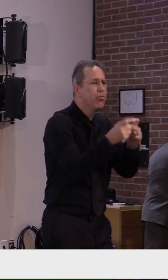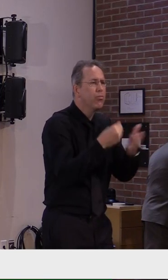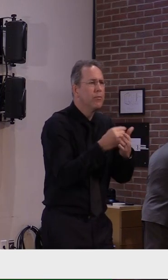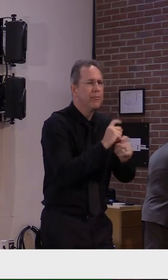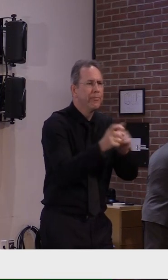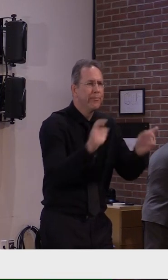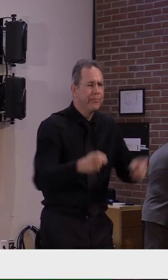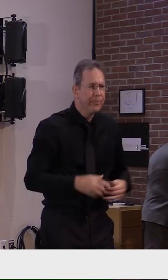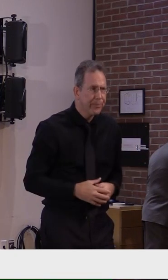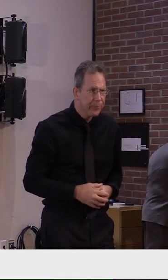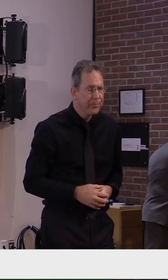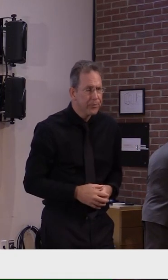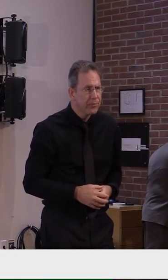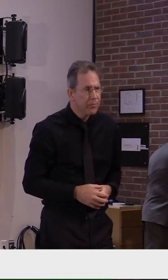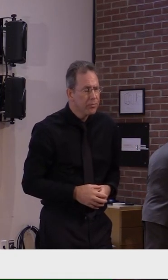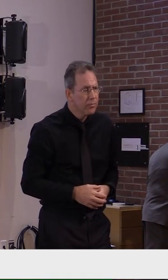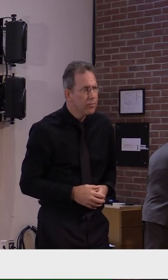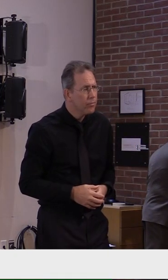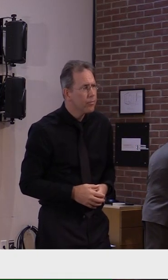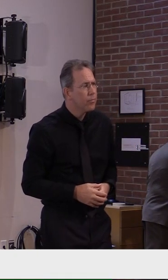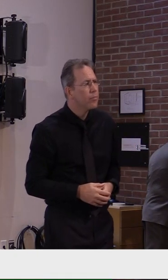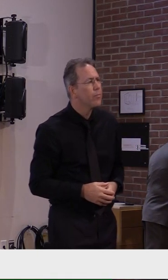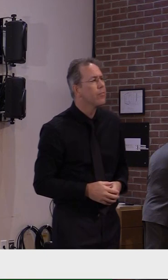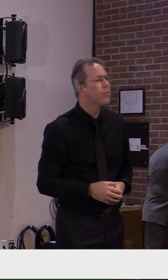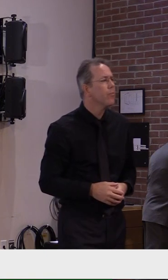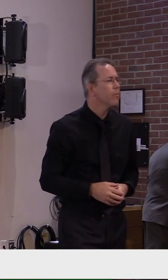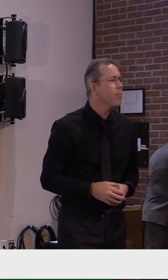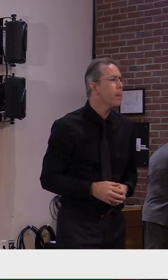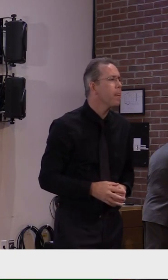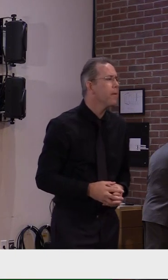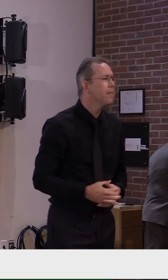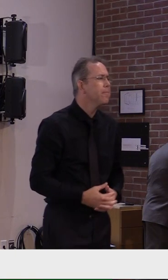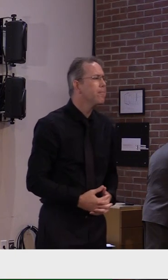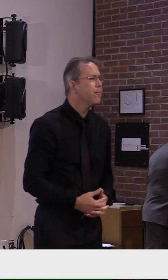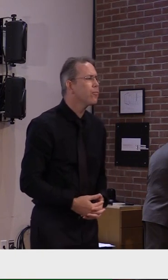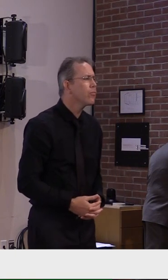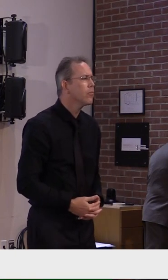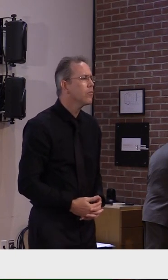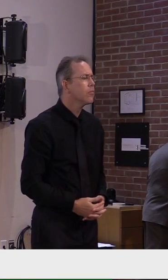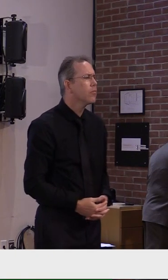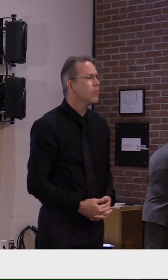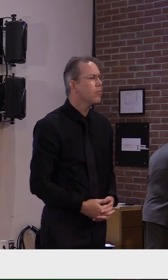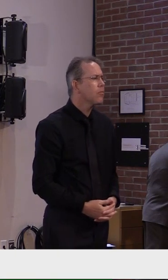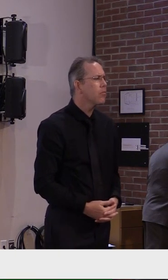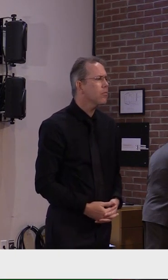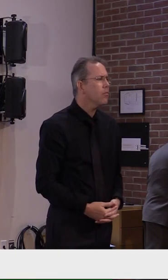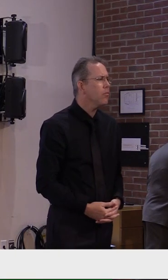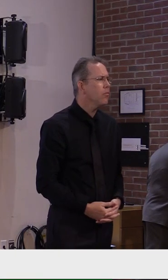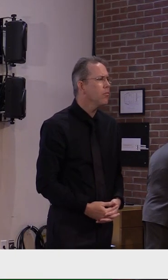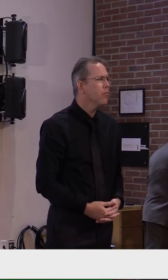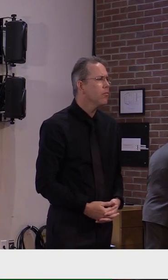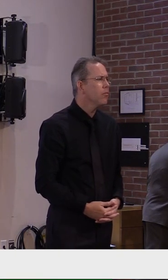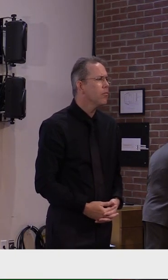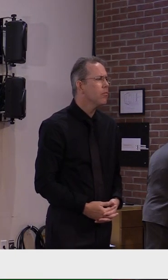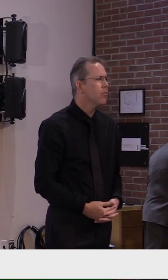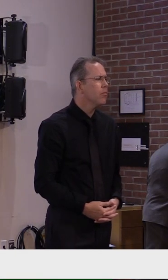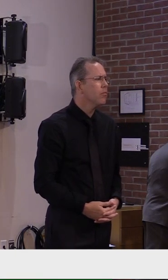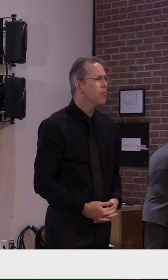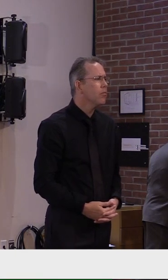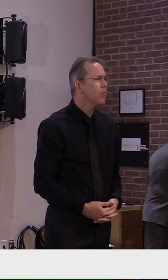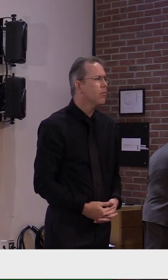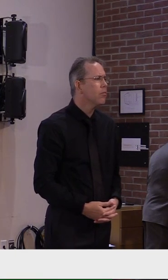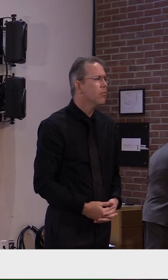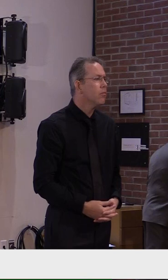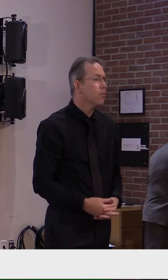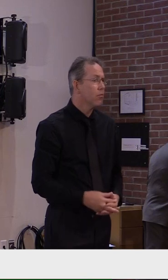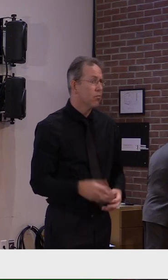Is it fair to say that you are very, very reluctant to shut down any more of the economy? Is it sort of a last resort?